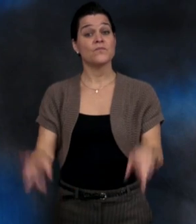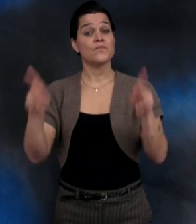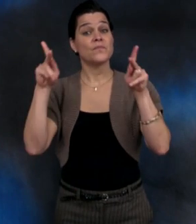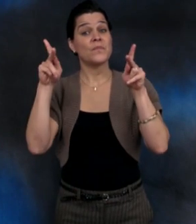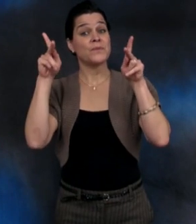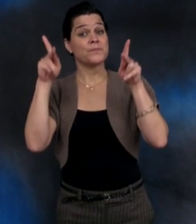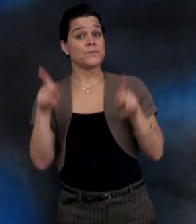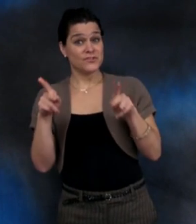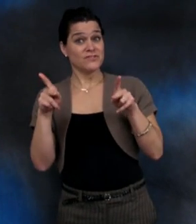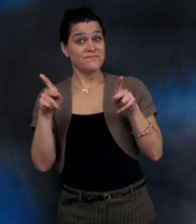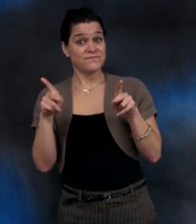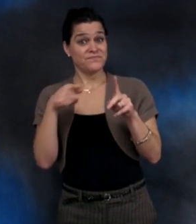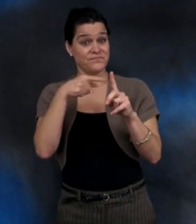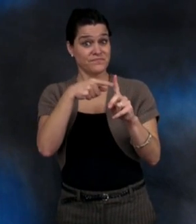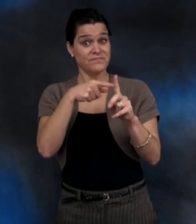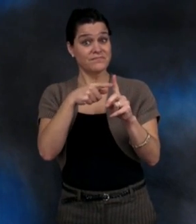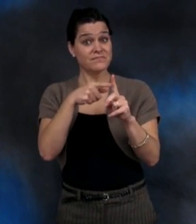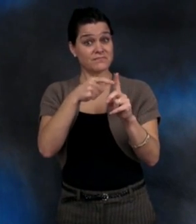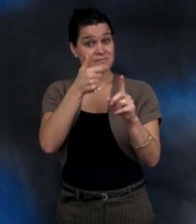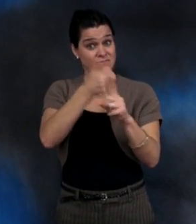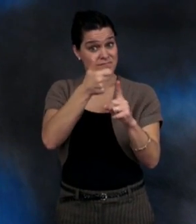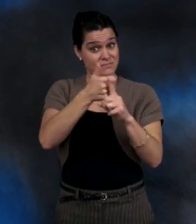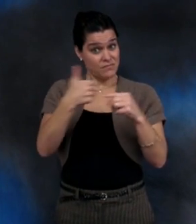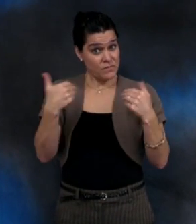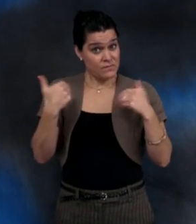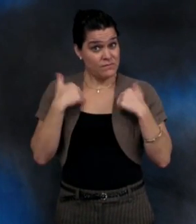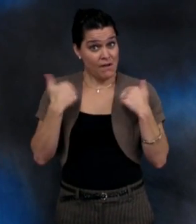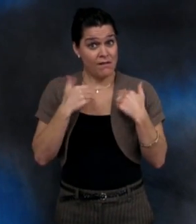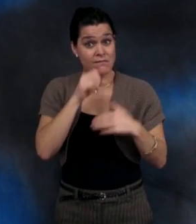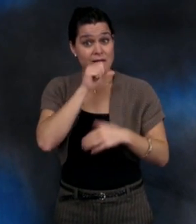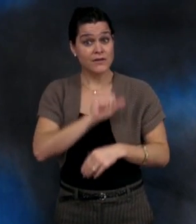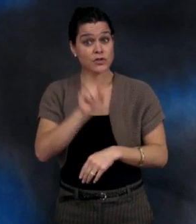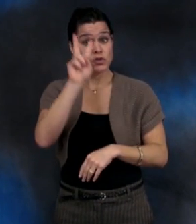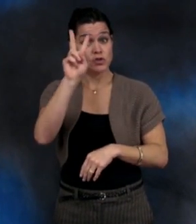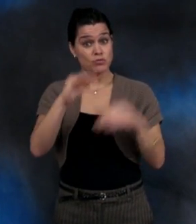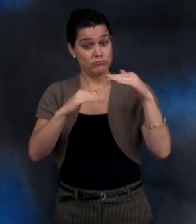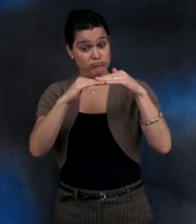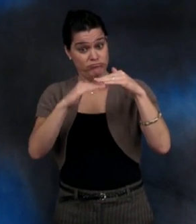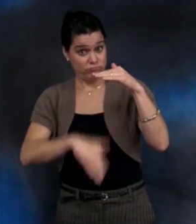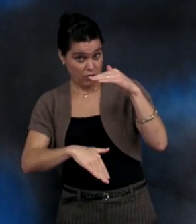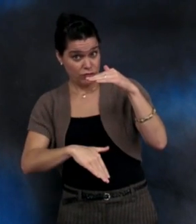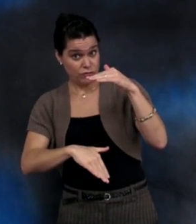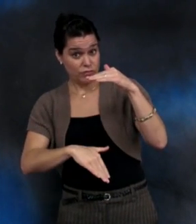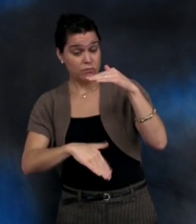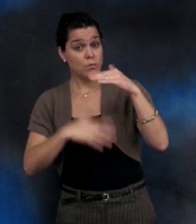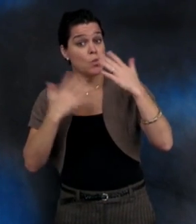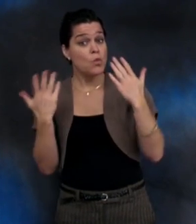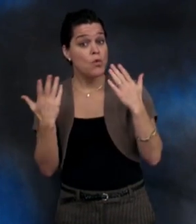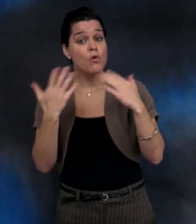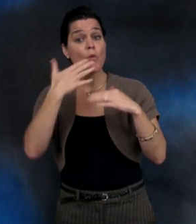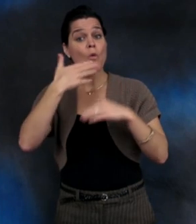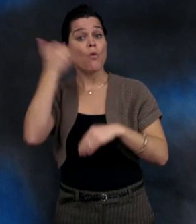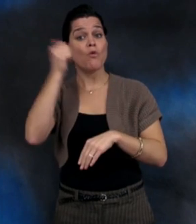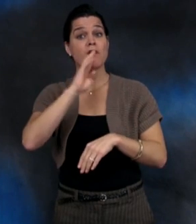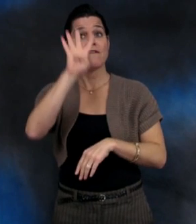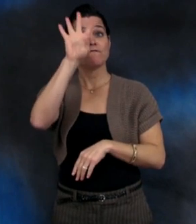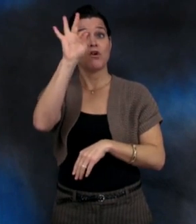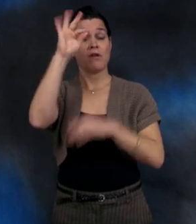Question number Number four, is the person to be vaccinated younger than the age of two or